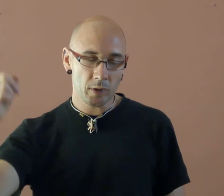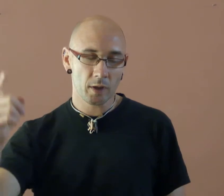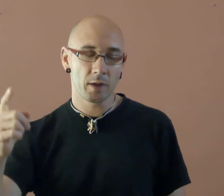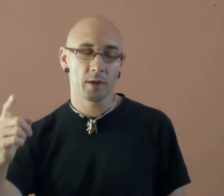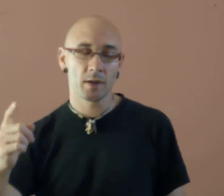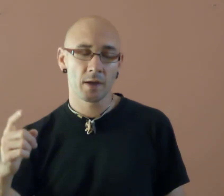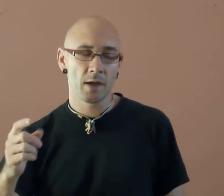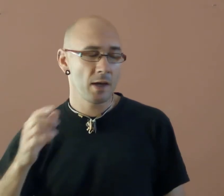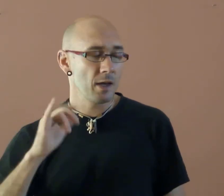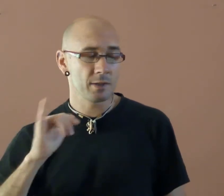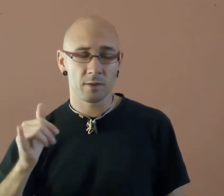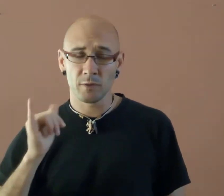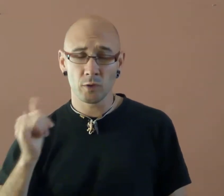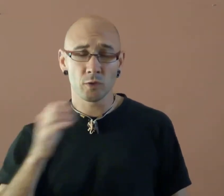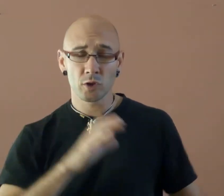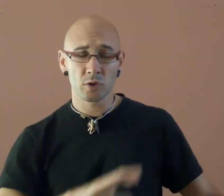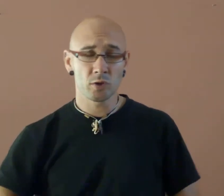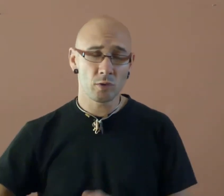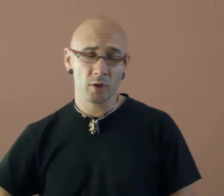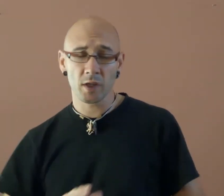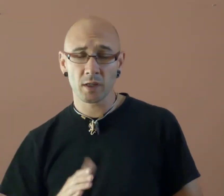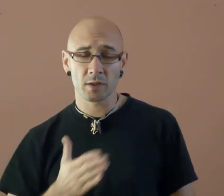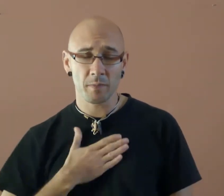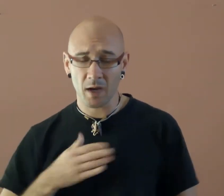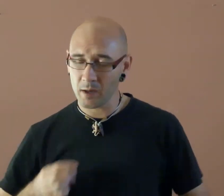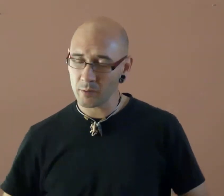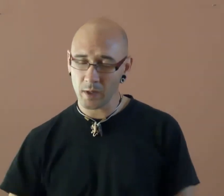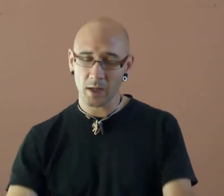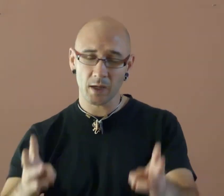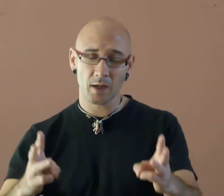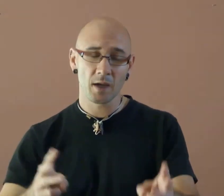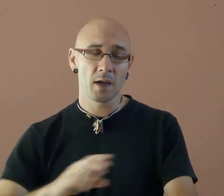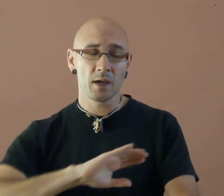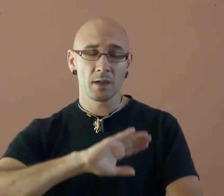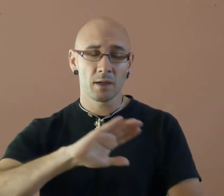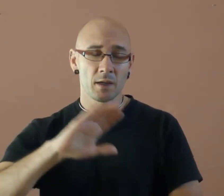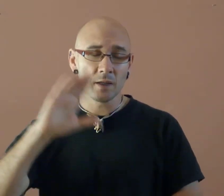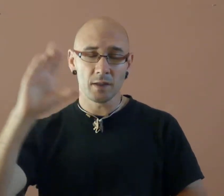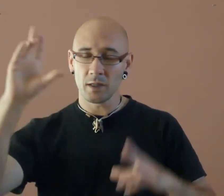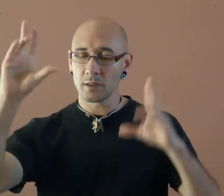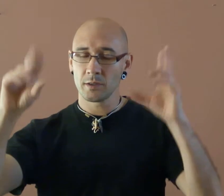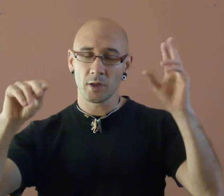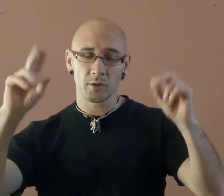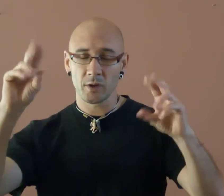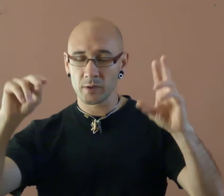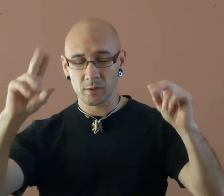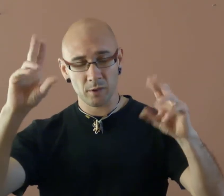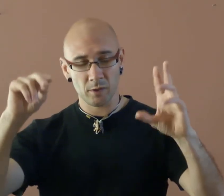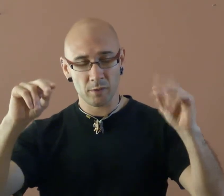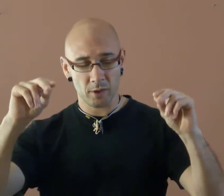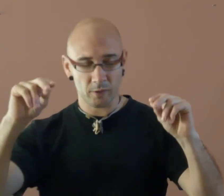as if you should do things my way. And then, no, no, no, no, no, no.